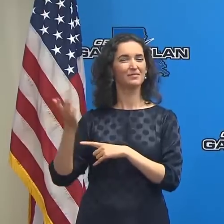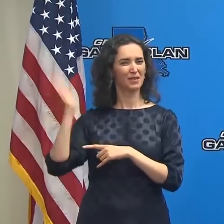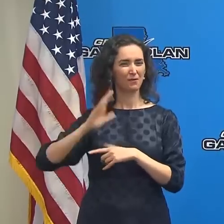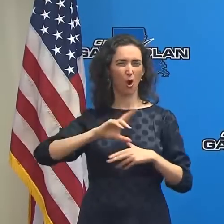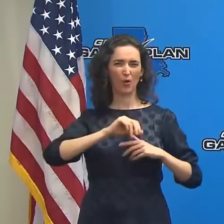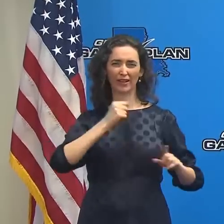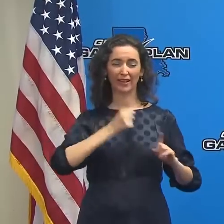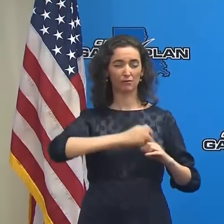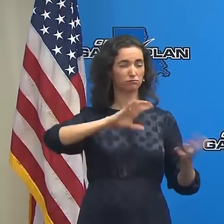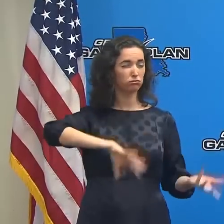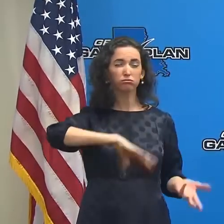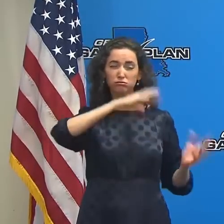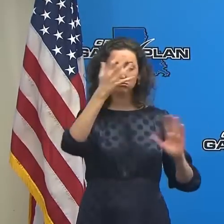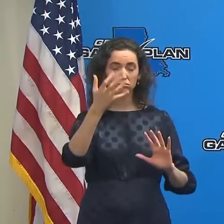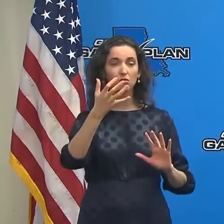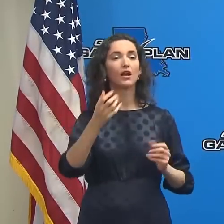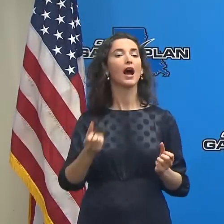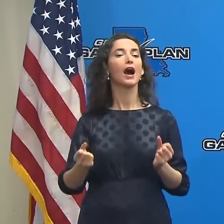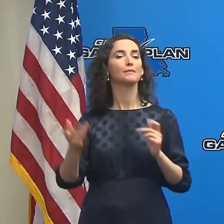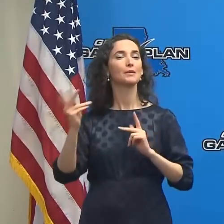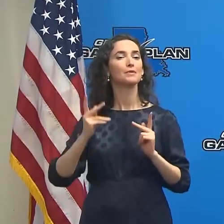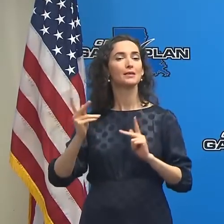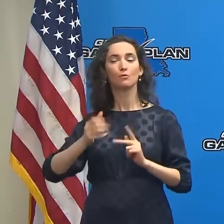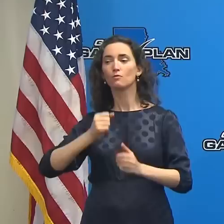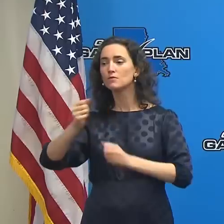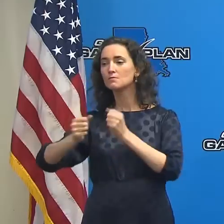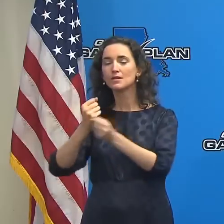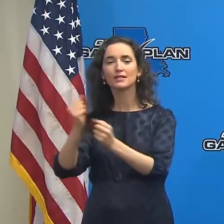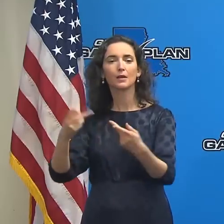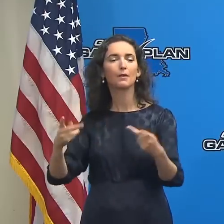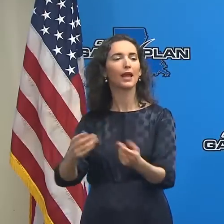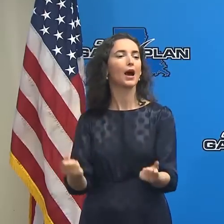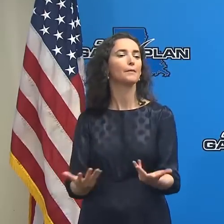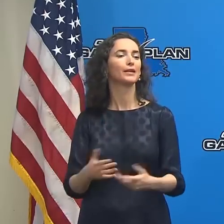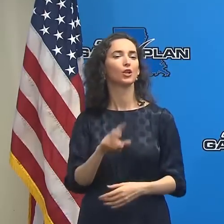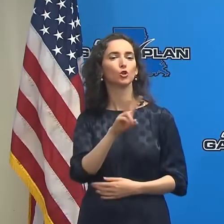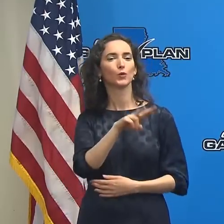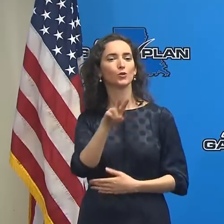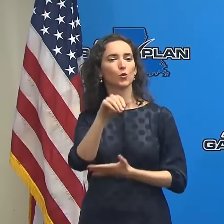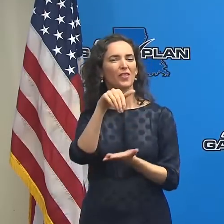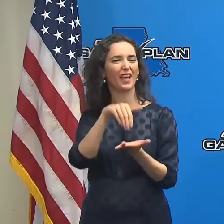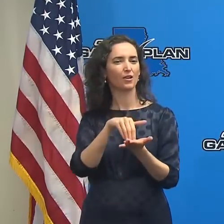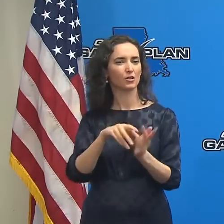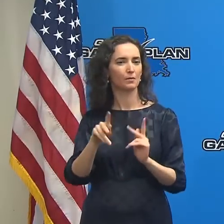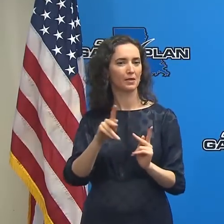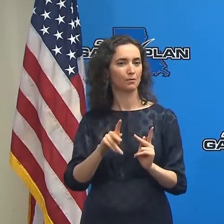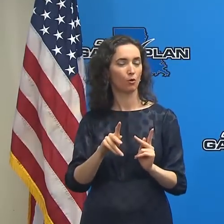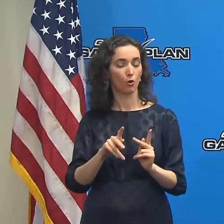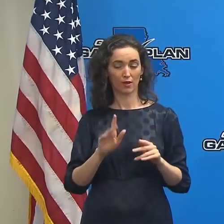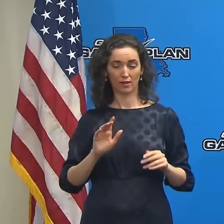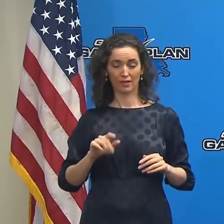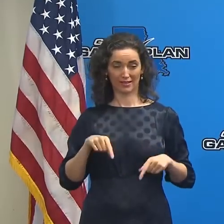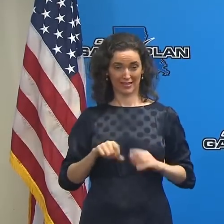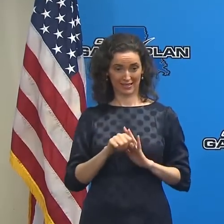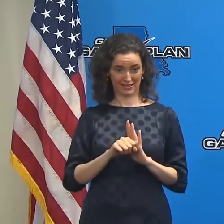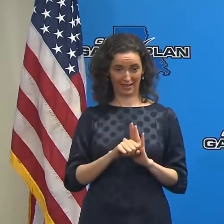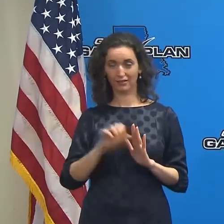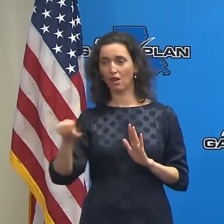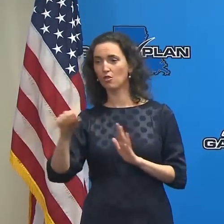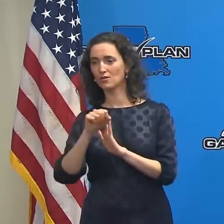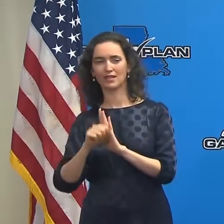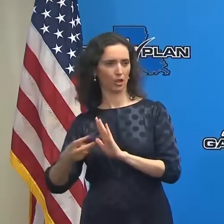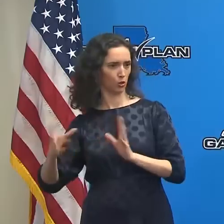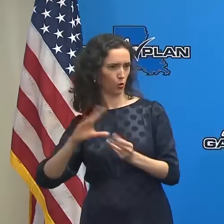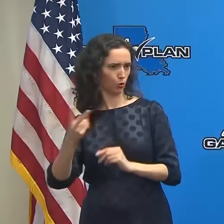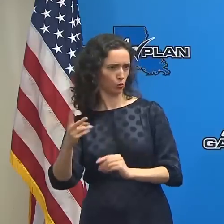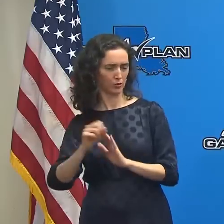individuals who were in non congregate shelters actually spread across two states. So we know how